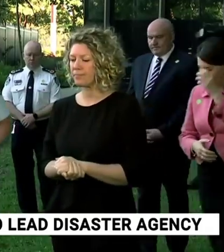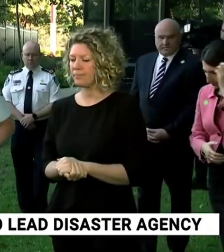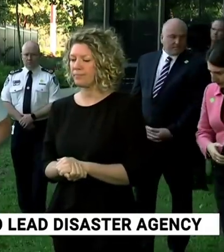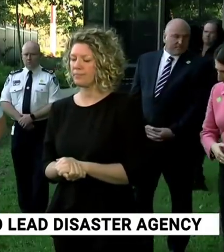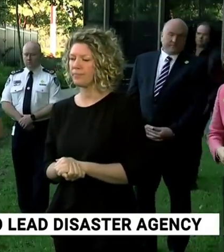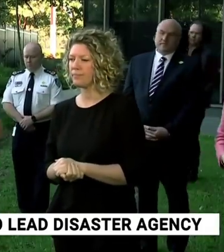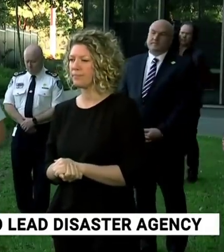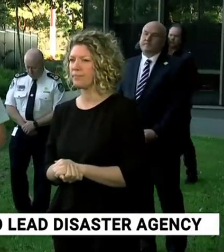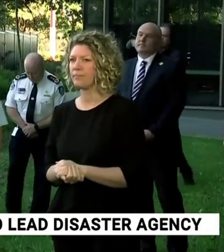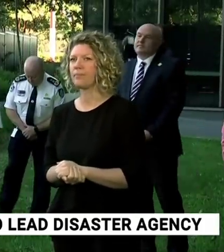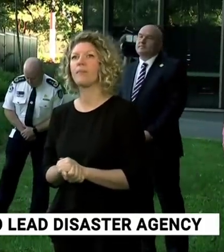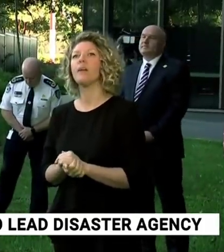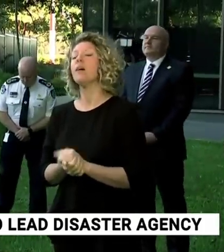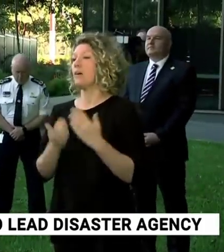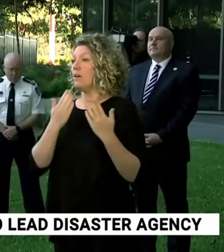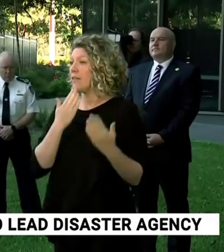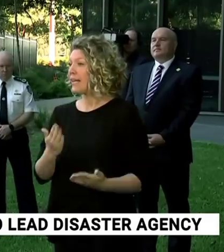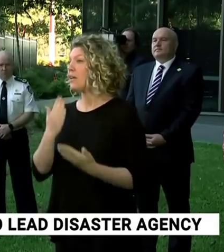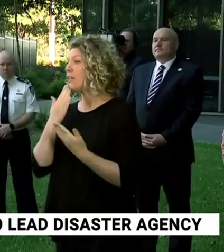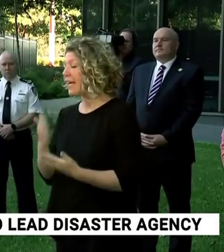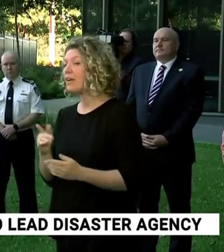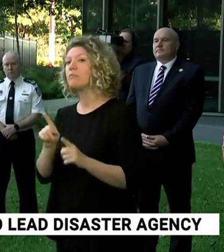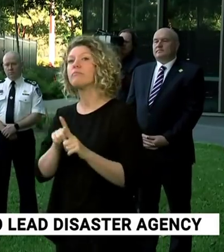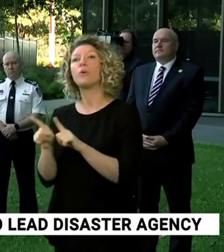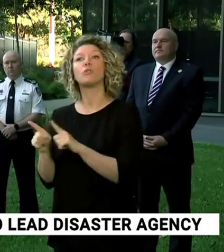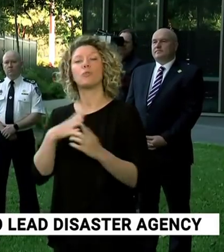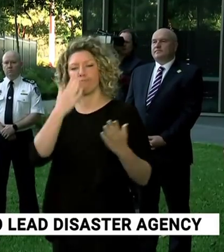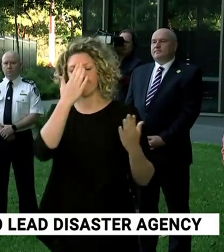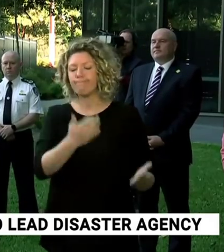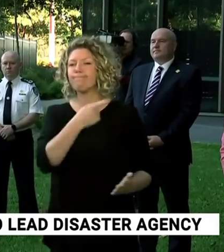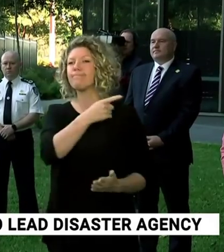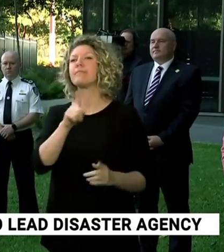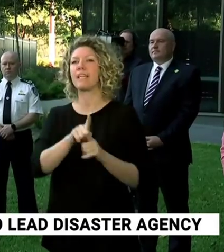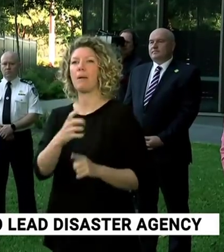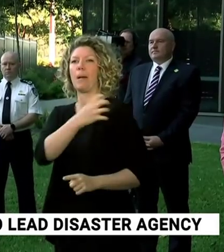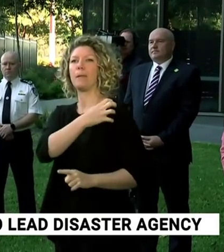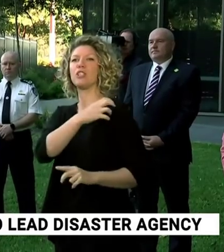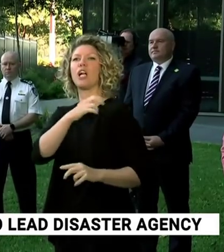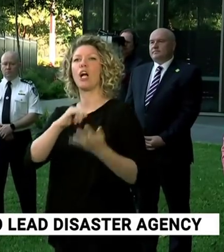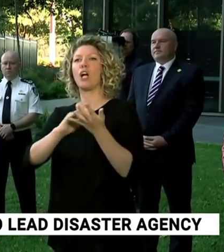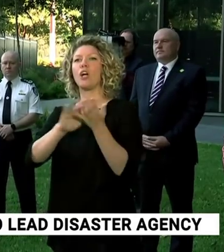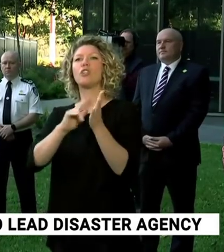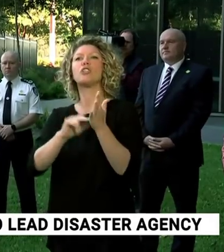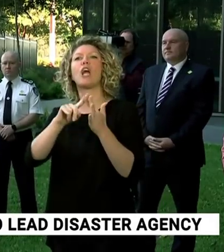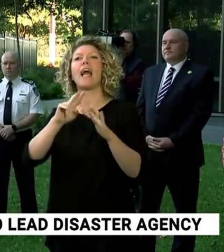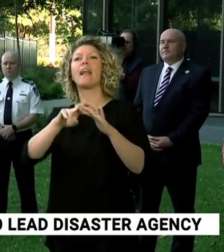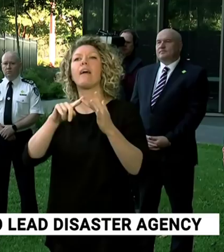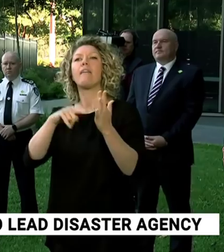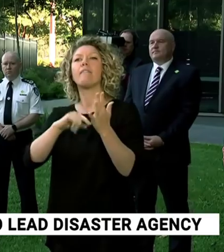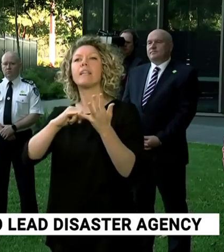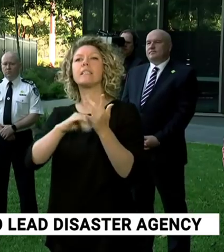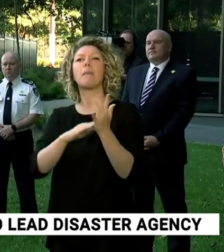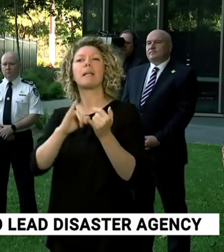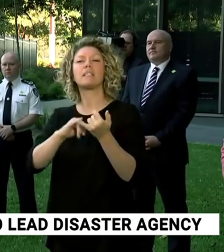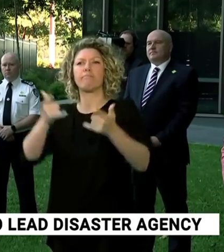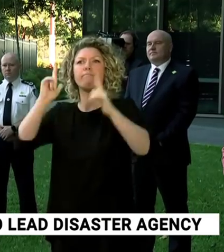Good morning. Thanks, Premier. Can I start by acknowledging Commissioner Shane Fitzsimmons for his leadership, not just over the last fire season but nearly